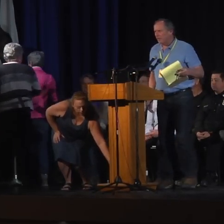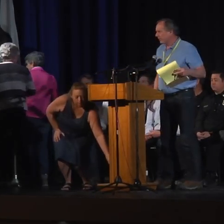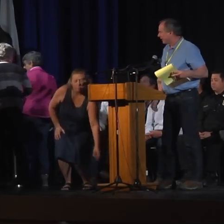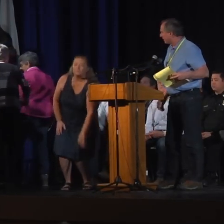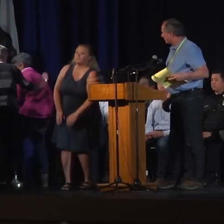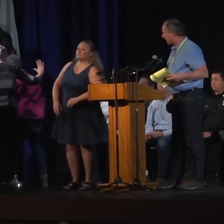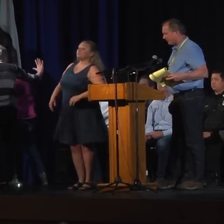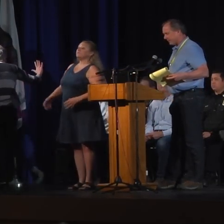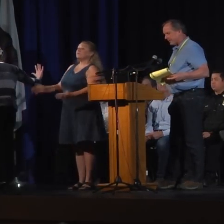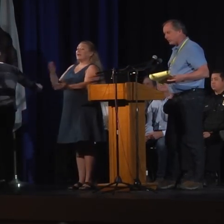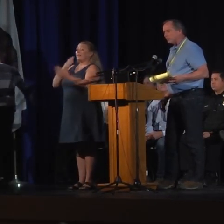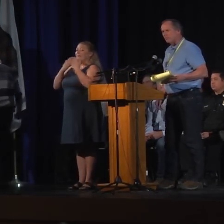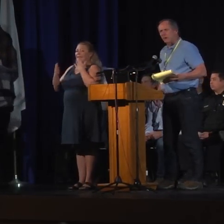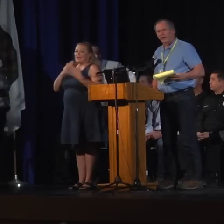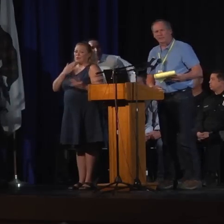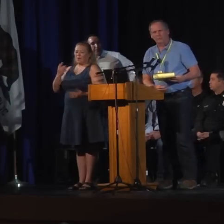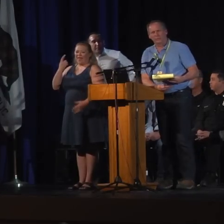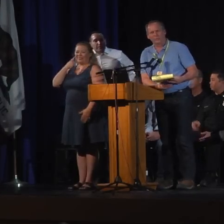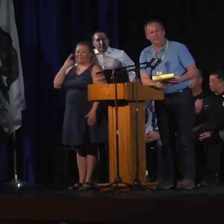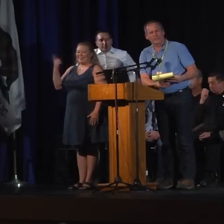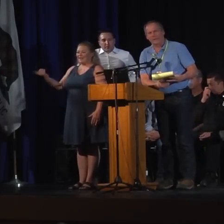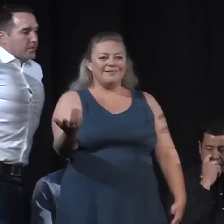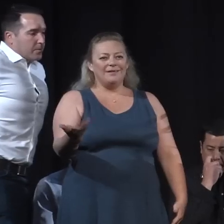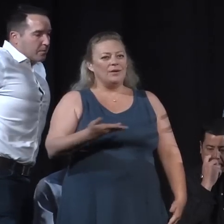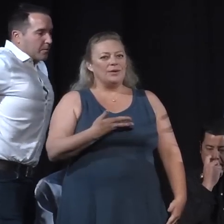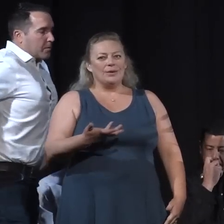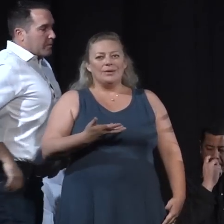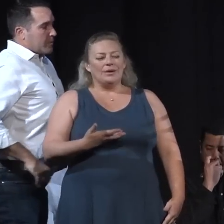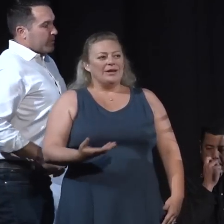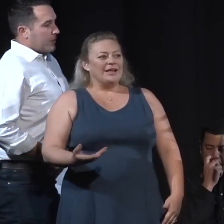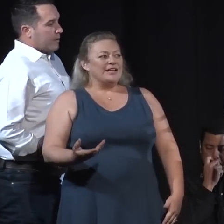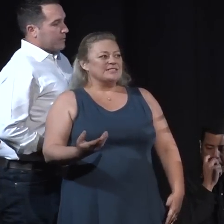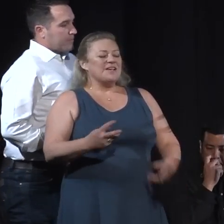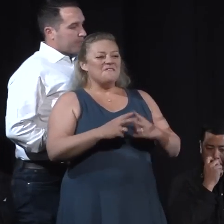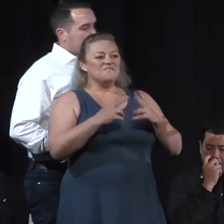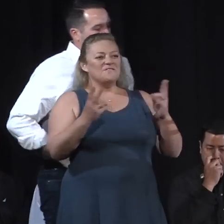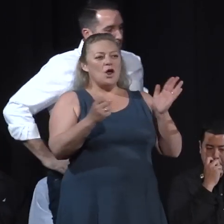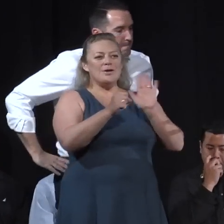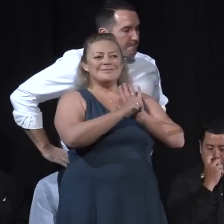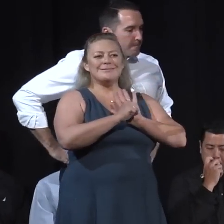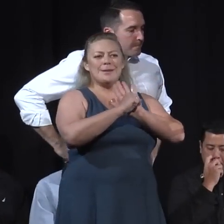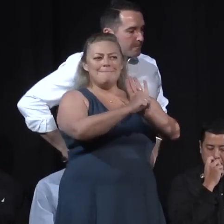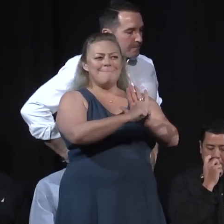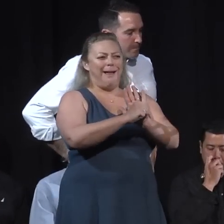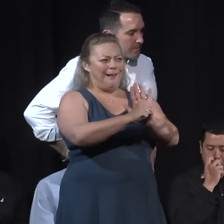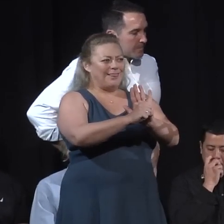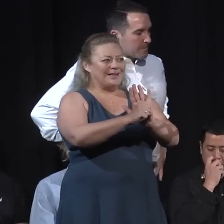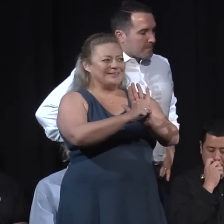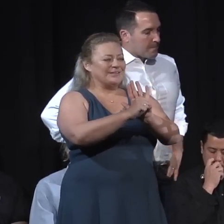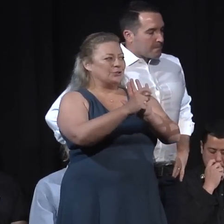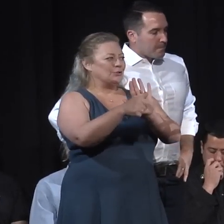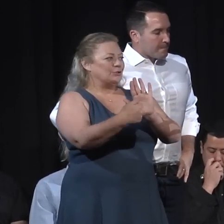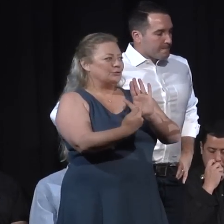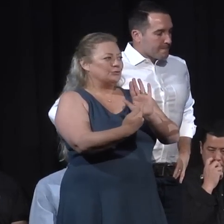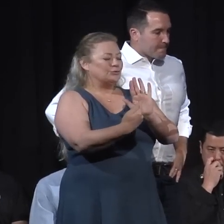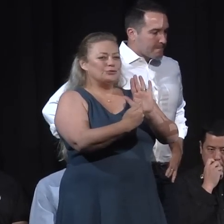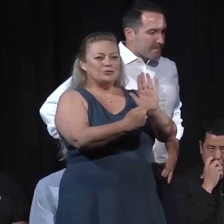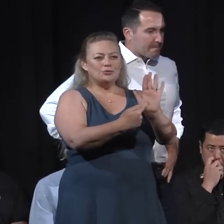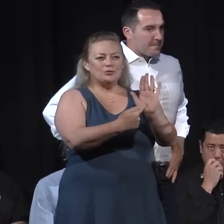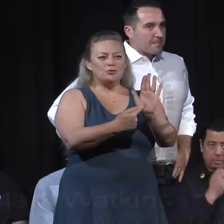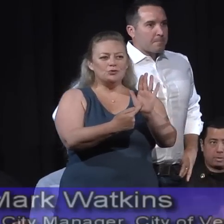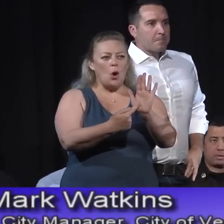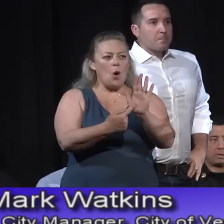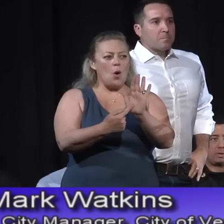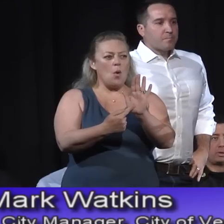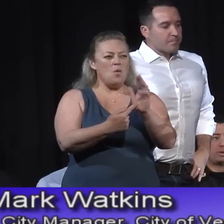Thank you. think it's it is so symbolic to to end our meeting with that show of strength from all the various levels of government. I wanted you to know